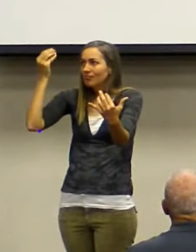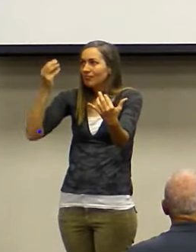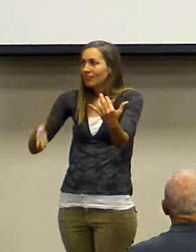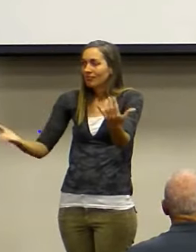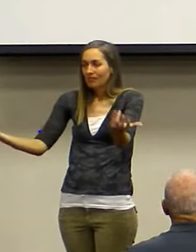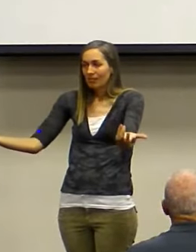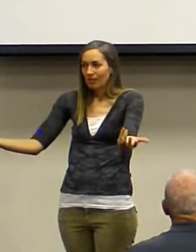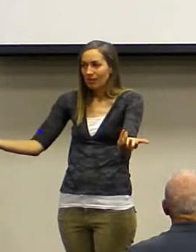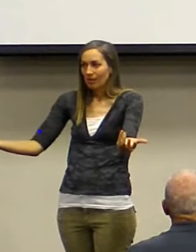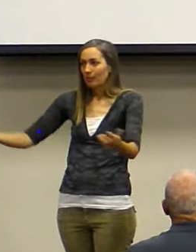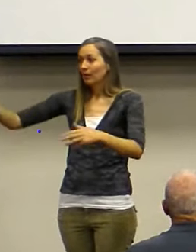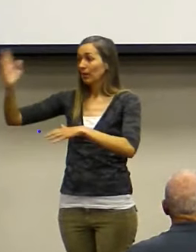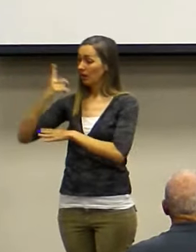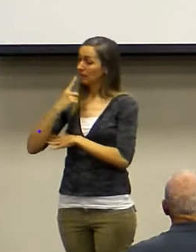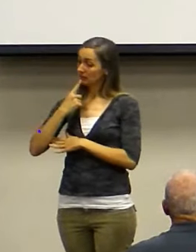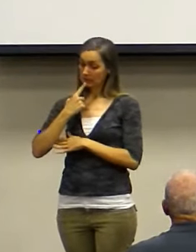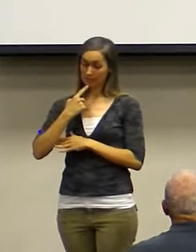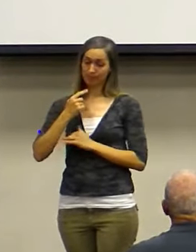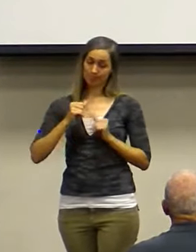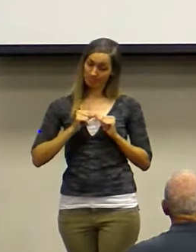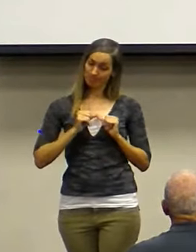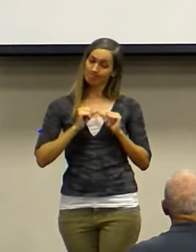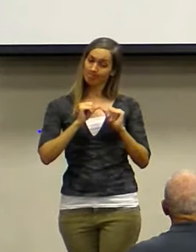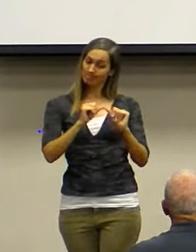But the Lord said you have to keep doing it.